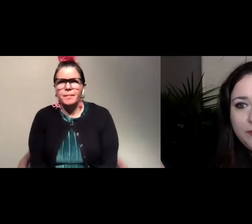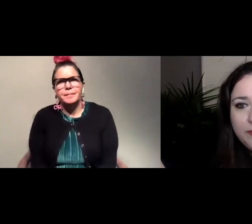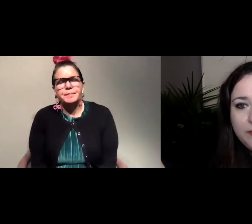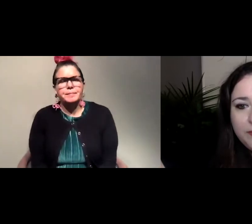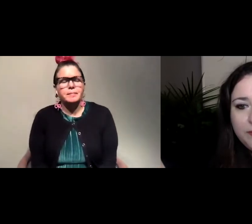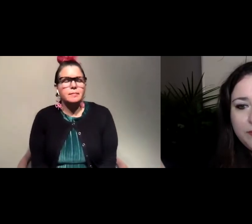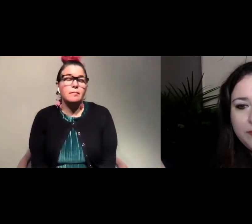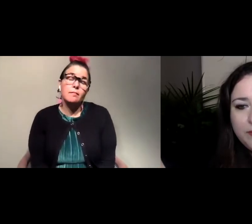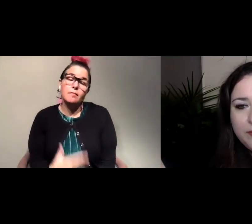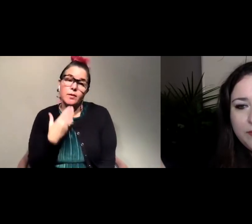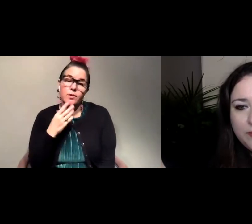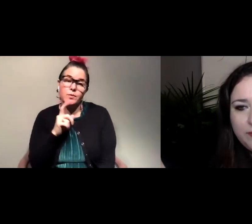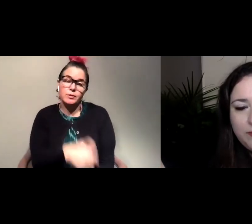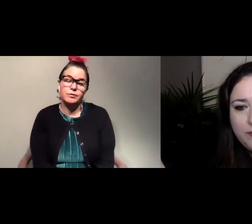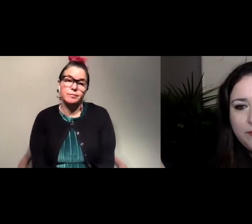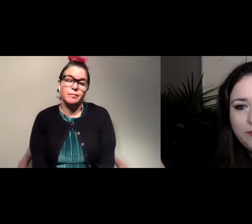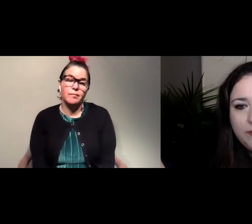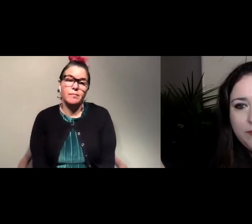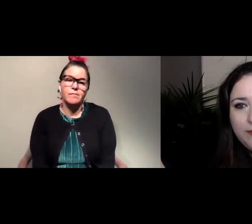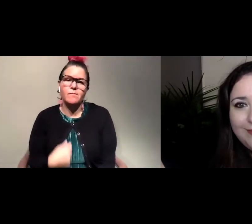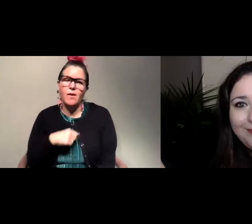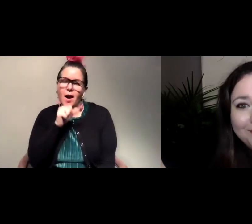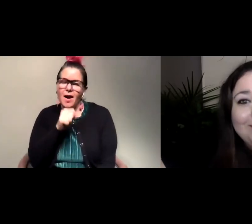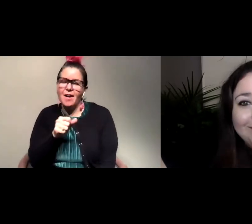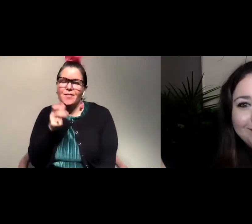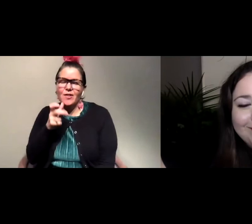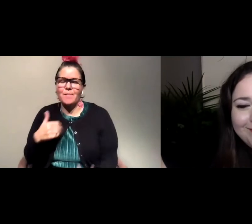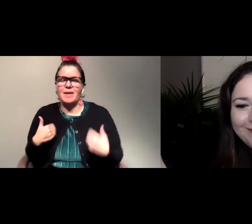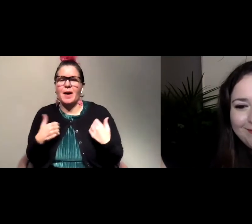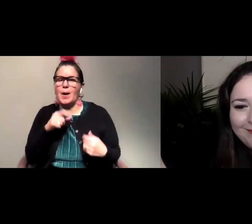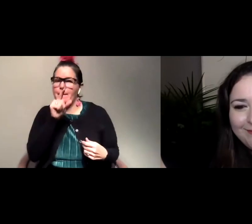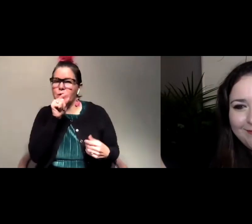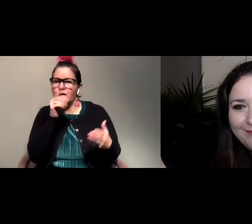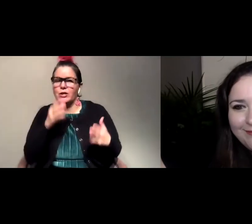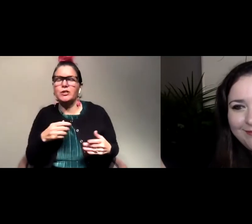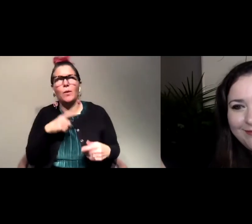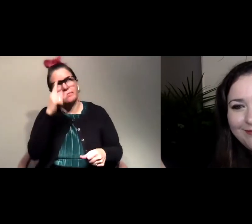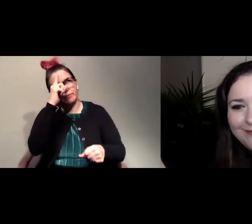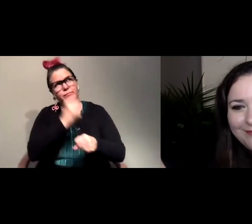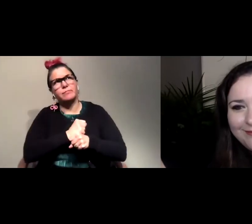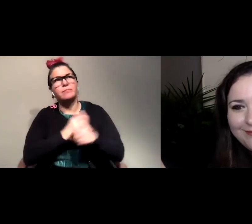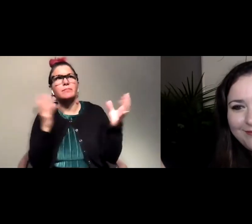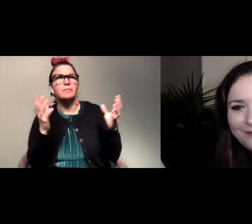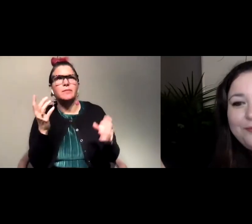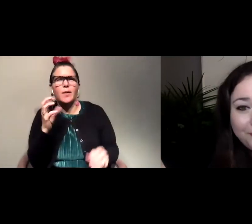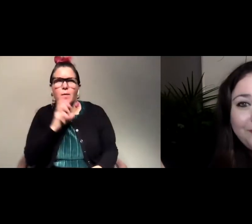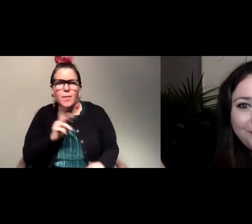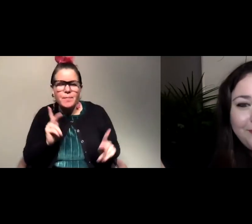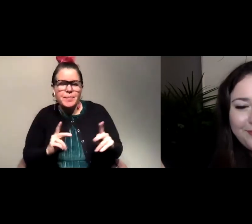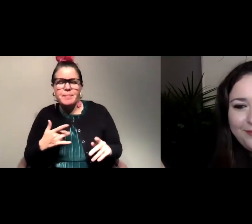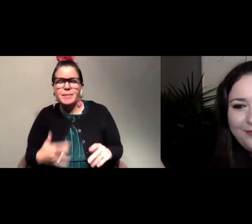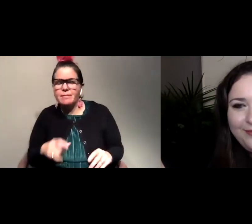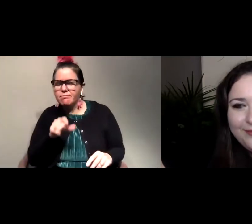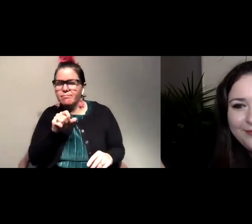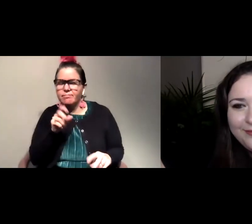Oh, that's a good question. I love hearing from young birders. You always think about the birder as being like somebody really old, but, uh,